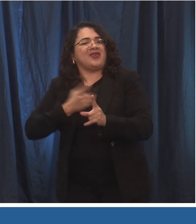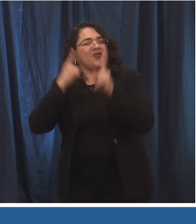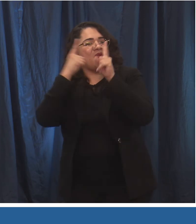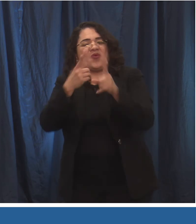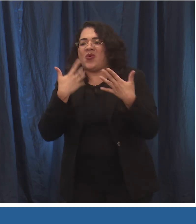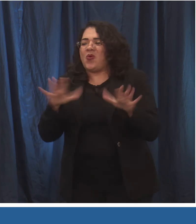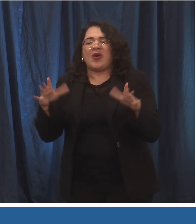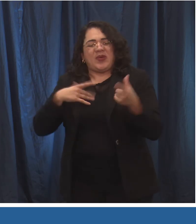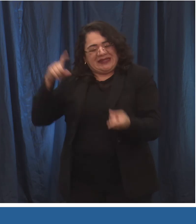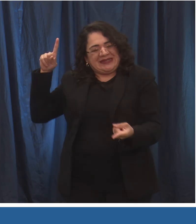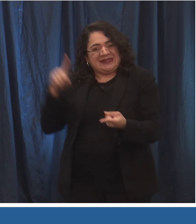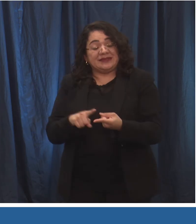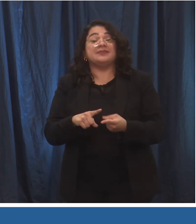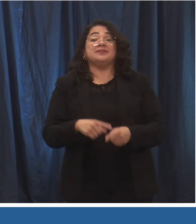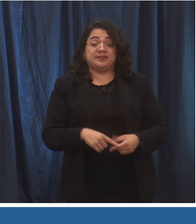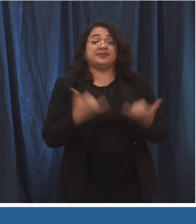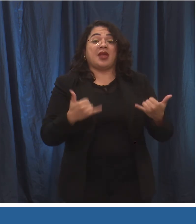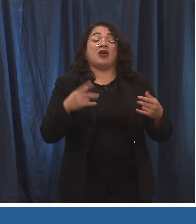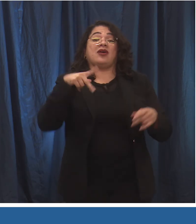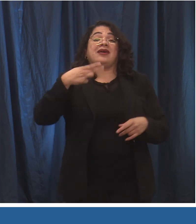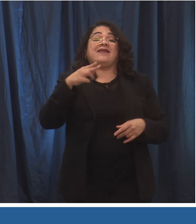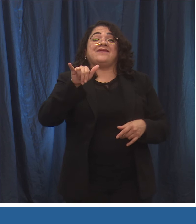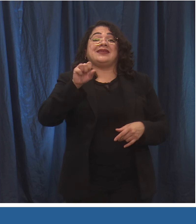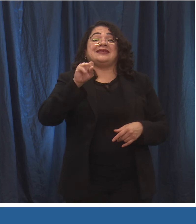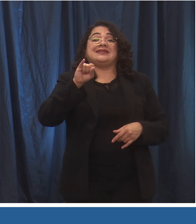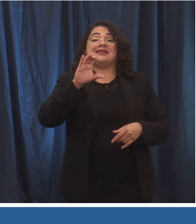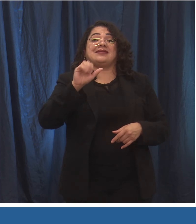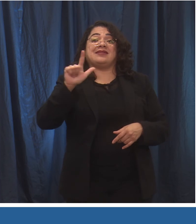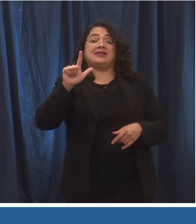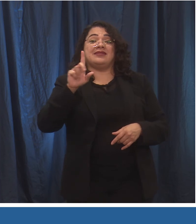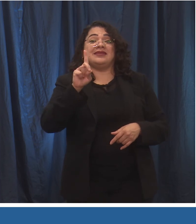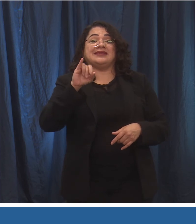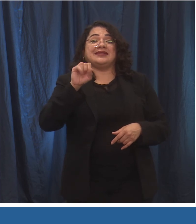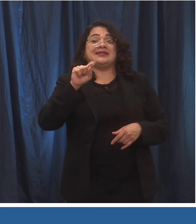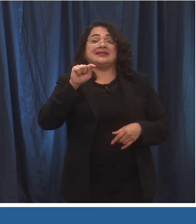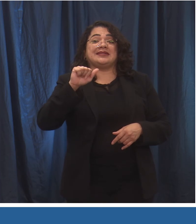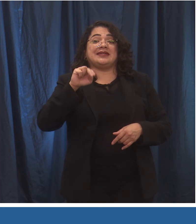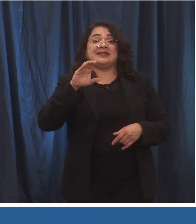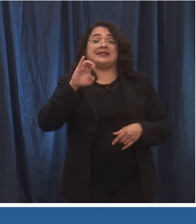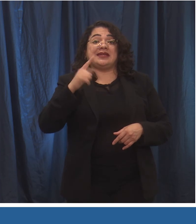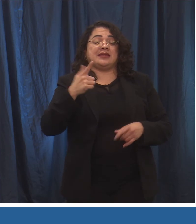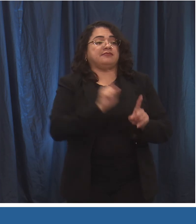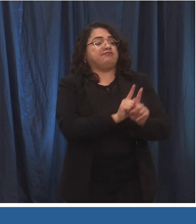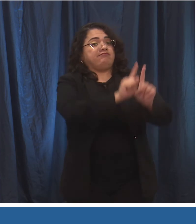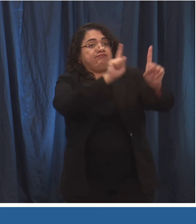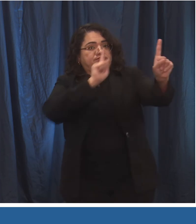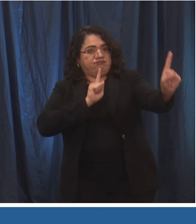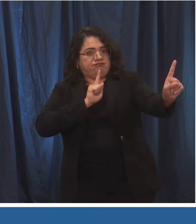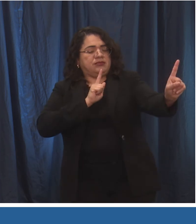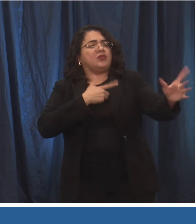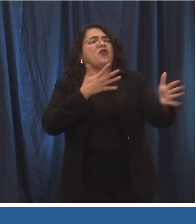distancing is a tool the public can use to avoid becoming ill or spreading a disease. Physical distancing